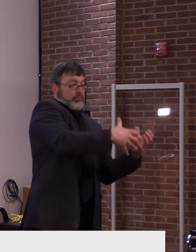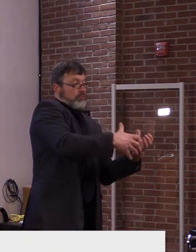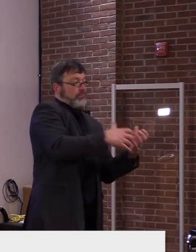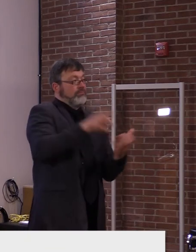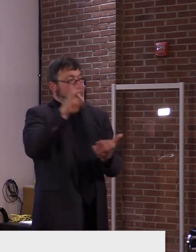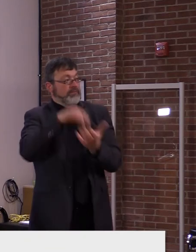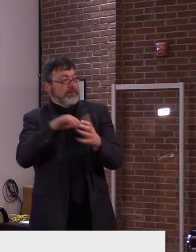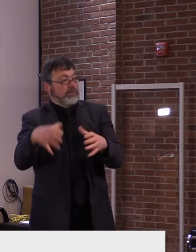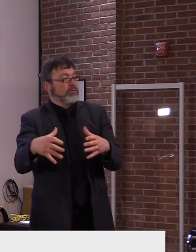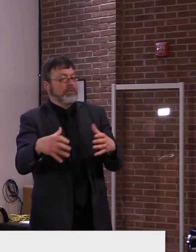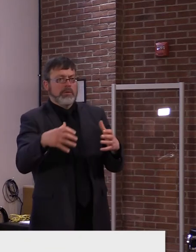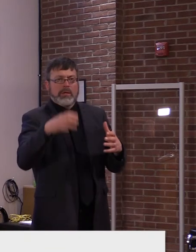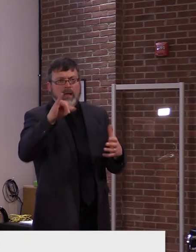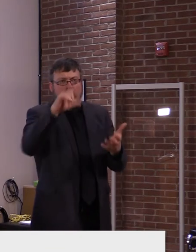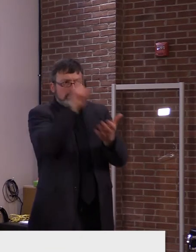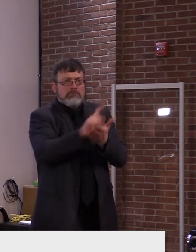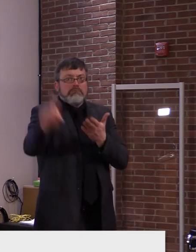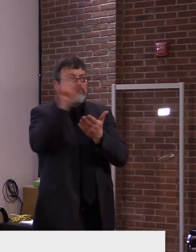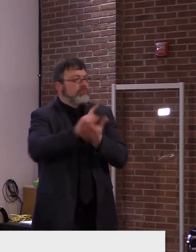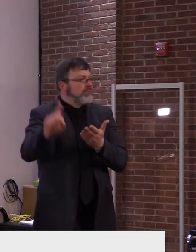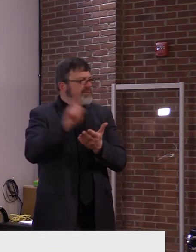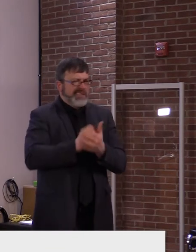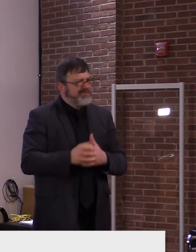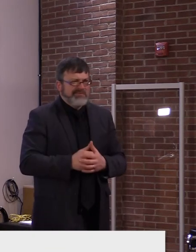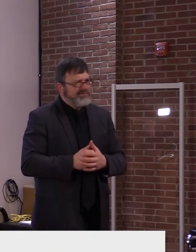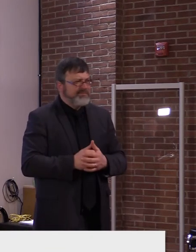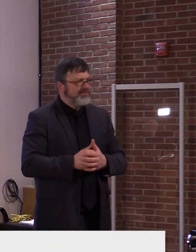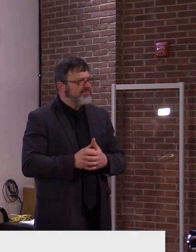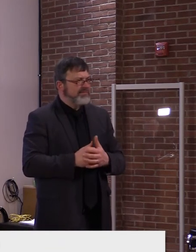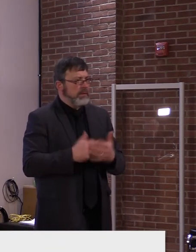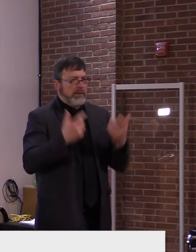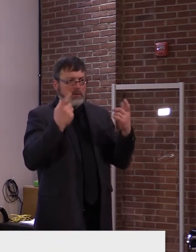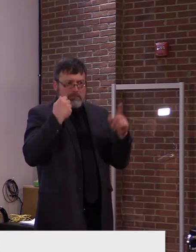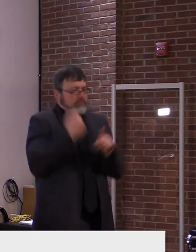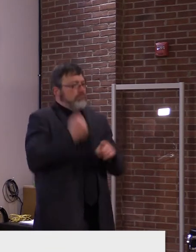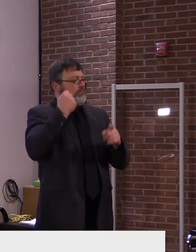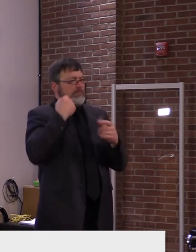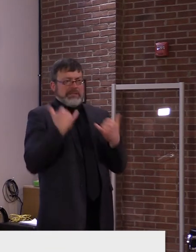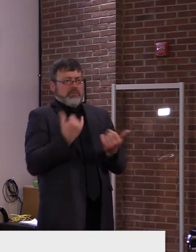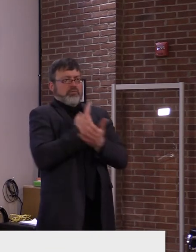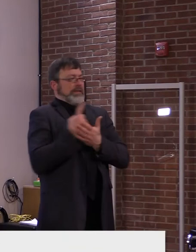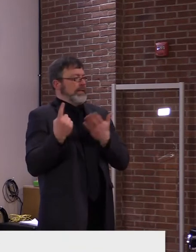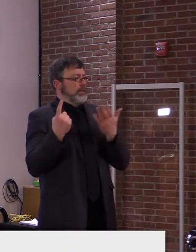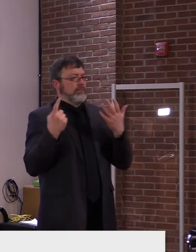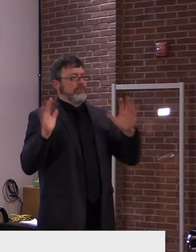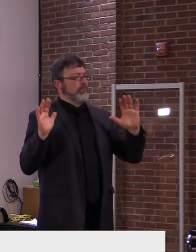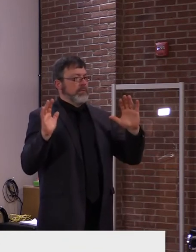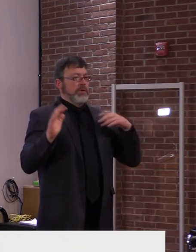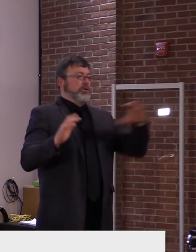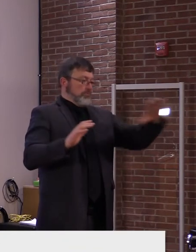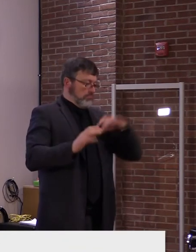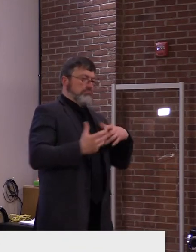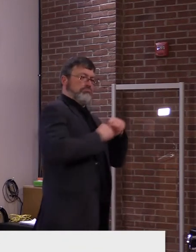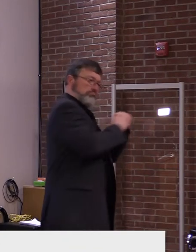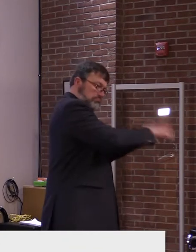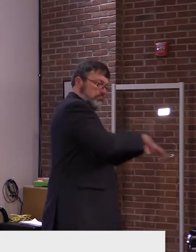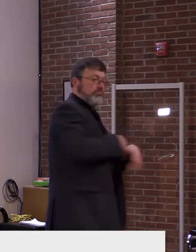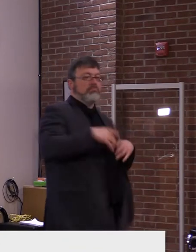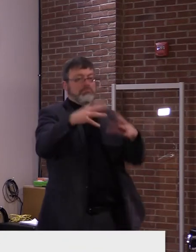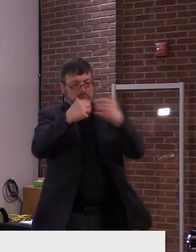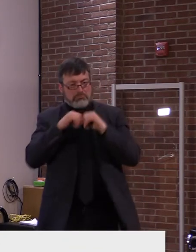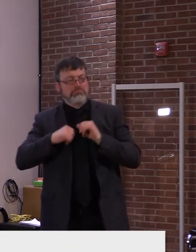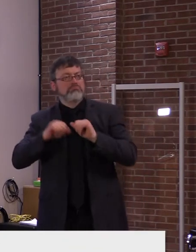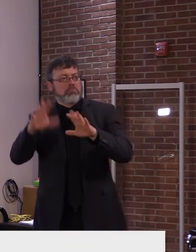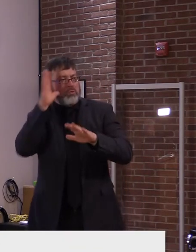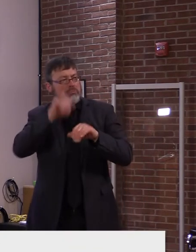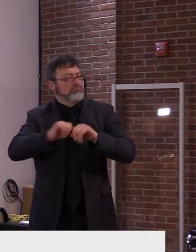terms of our age banding. But at the same time, we're looking at a more sustainable, uh, flow that's coming in as we,